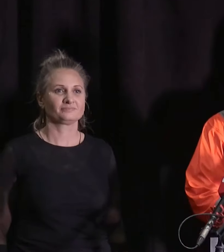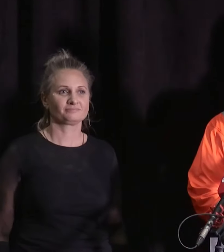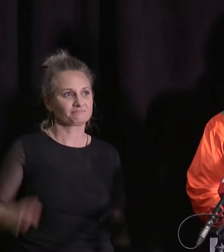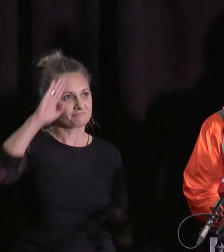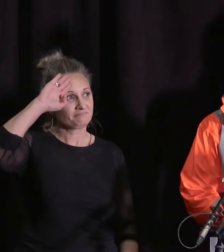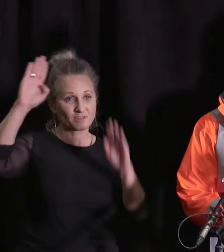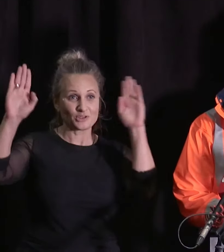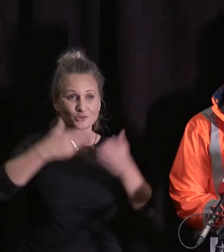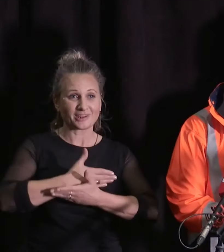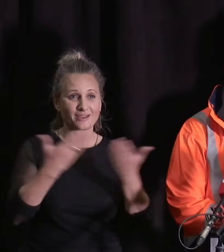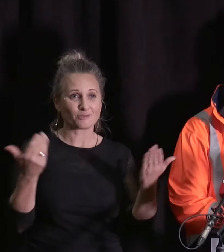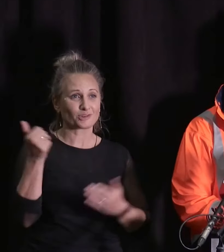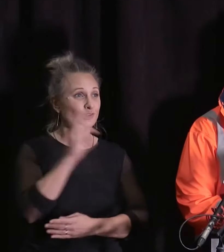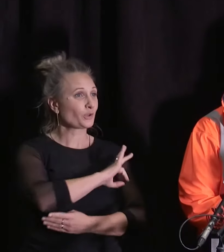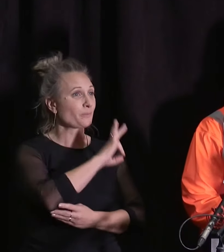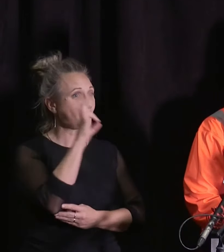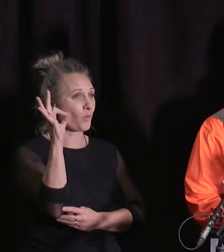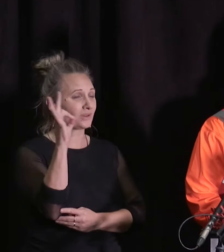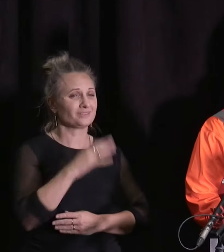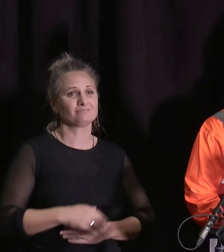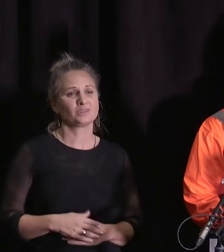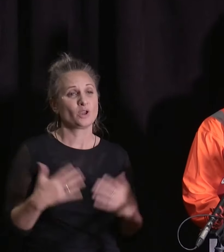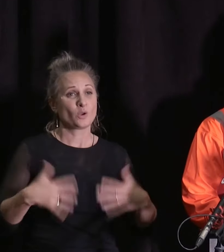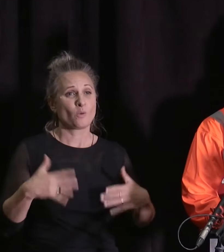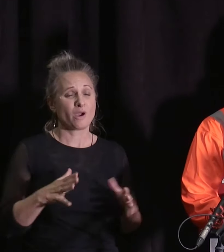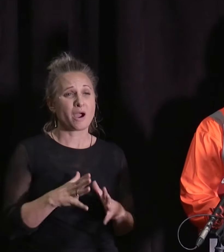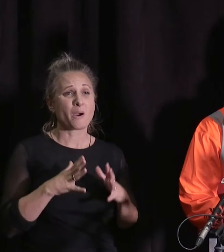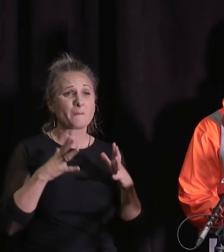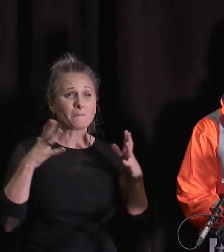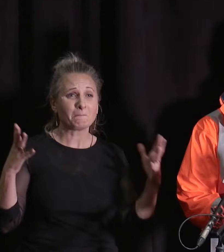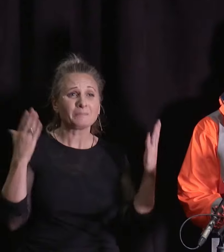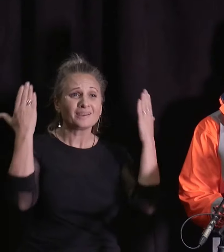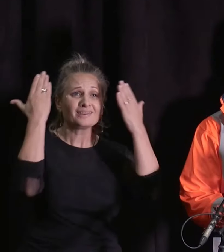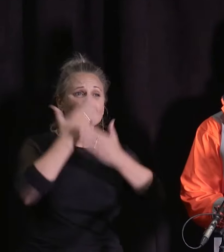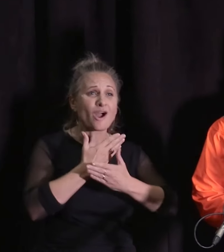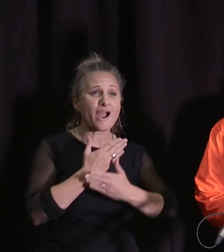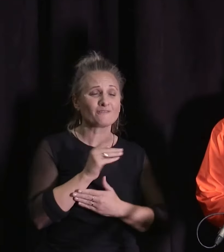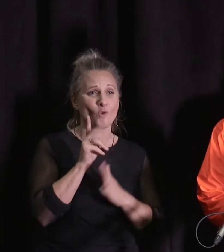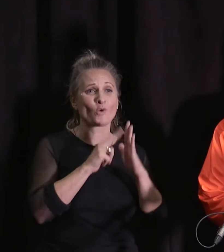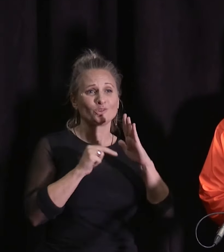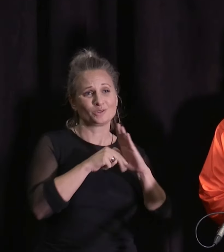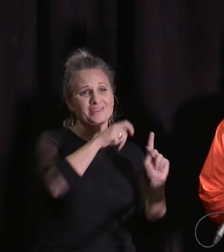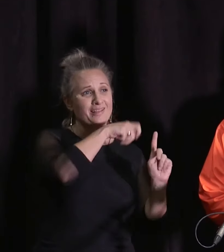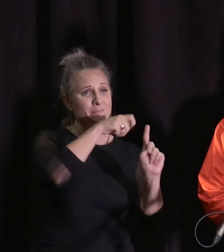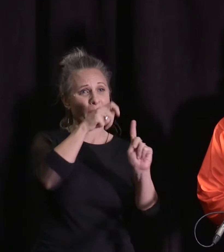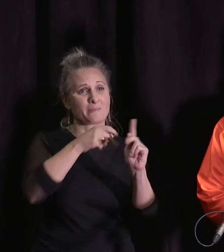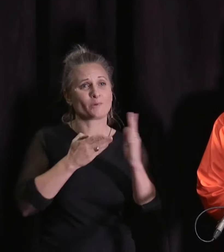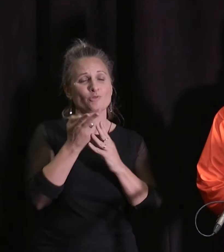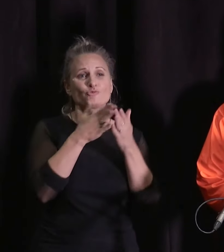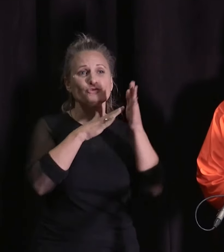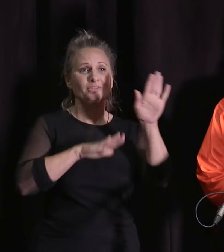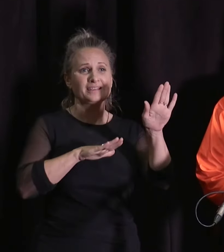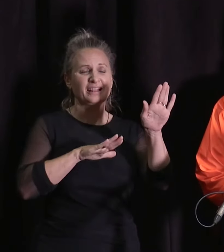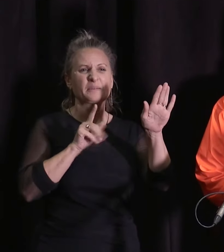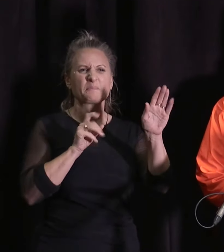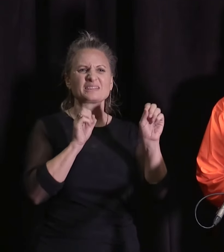Kia ora everybody, good morning. It has been a very big night for New Zealanders across the country but particularly in the Upper North